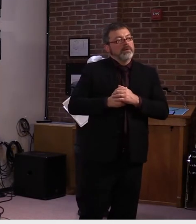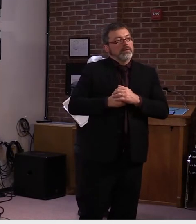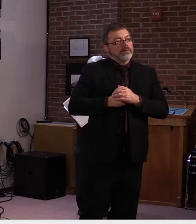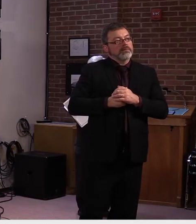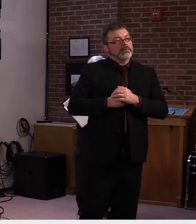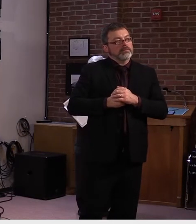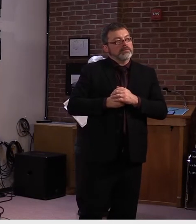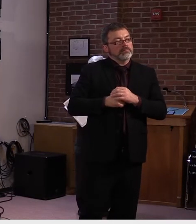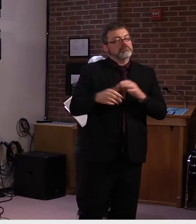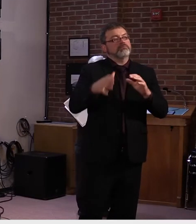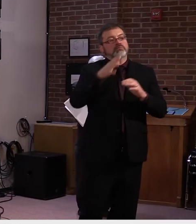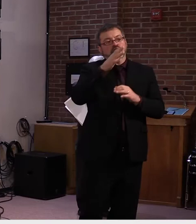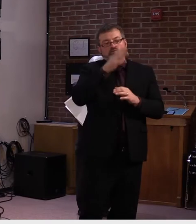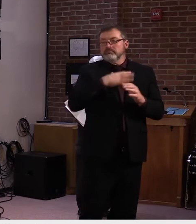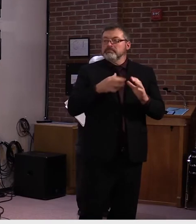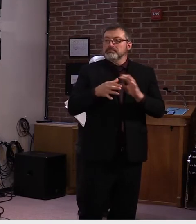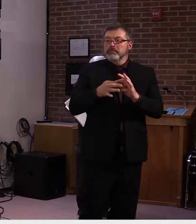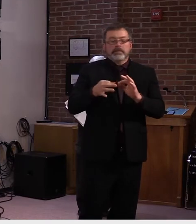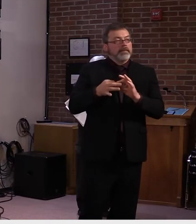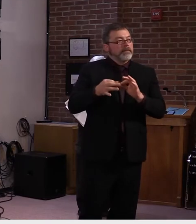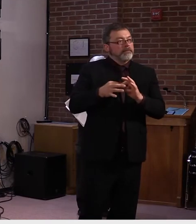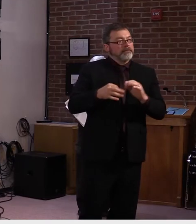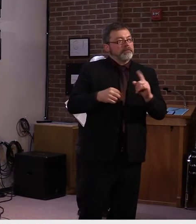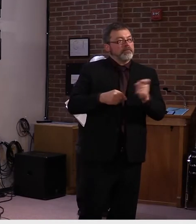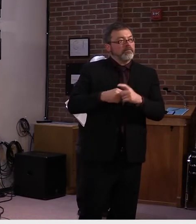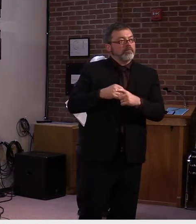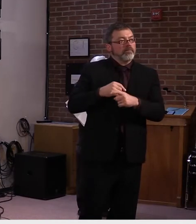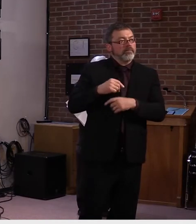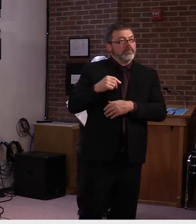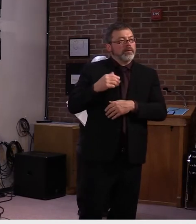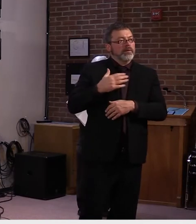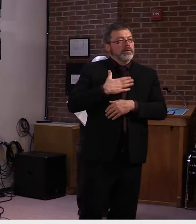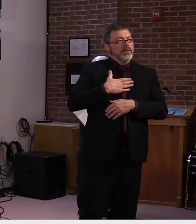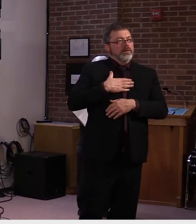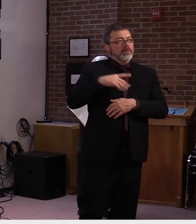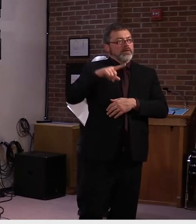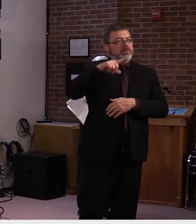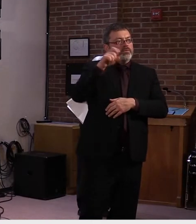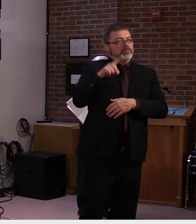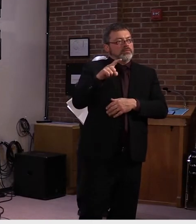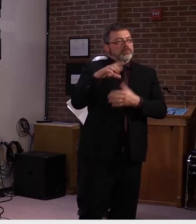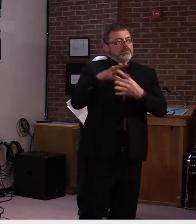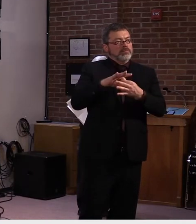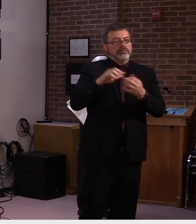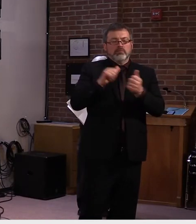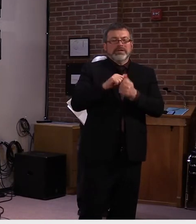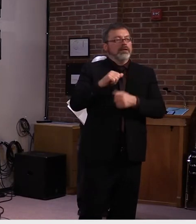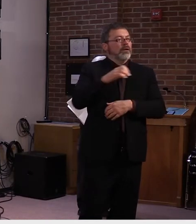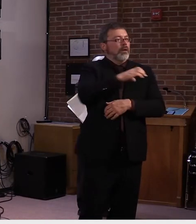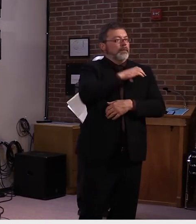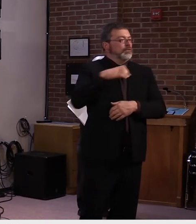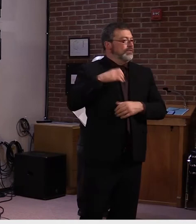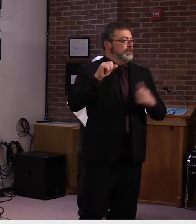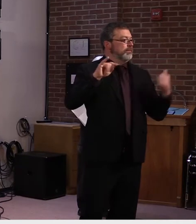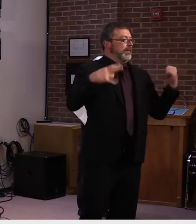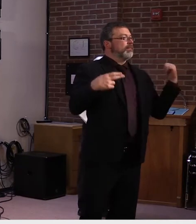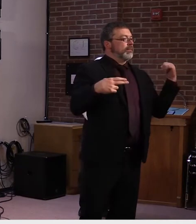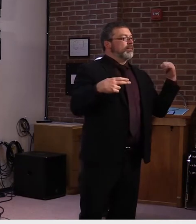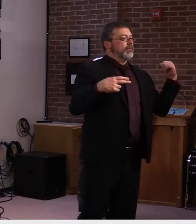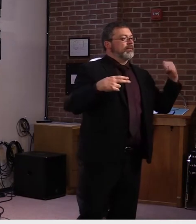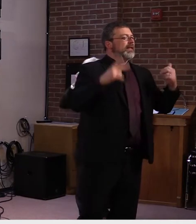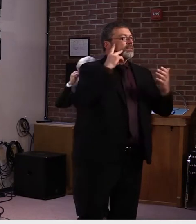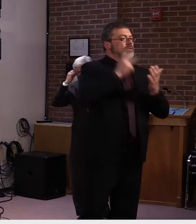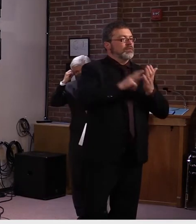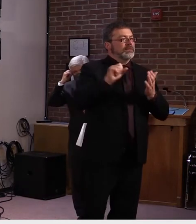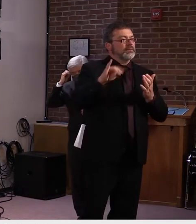Thank you. This may be a question for Mike Smith. Those regional child care hubs, how many do you anticipate